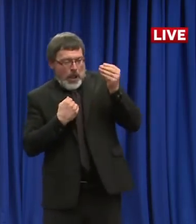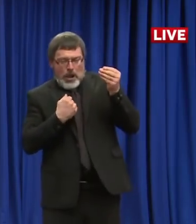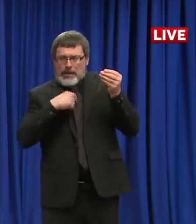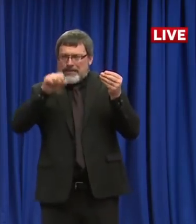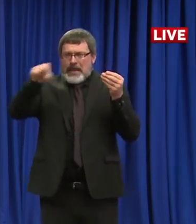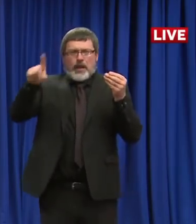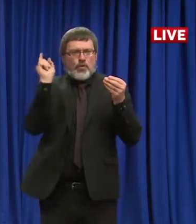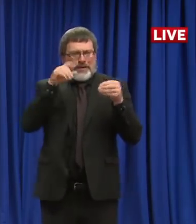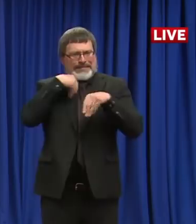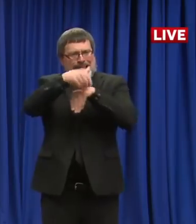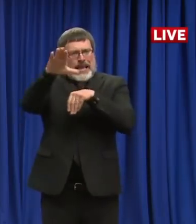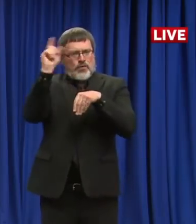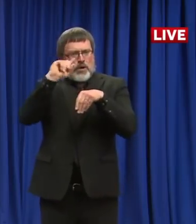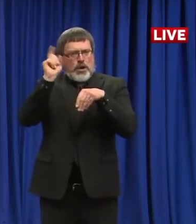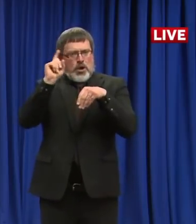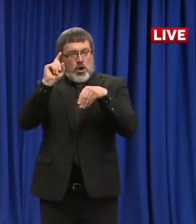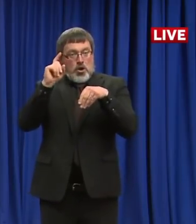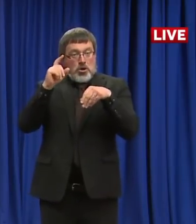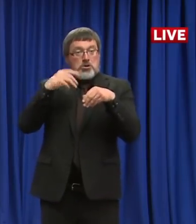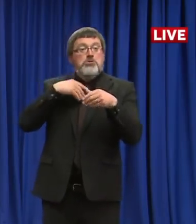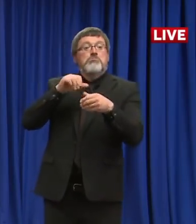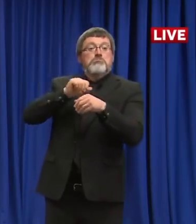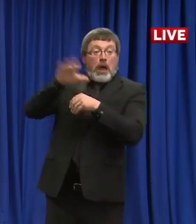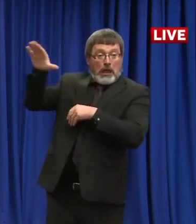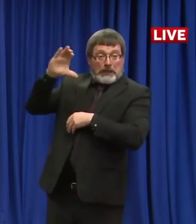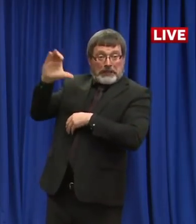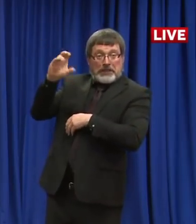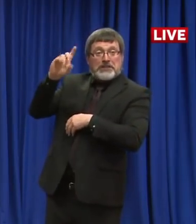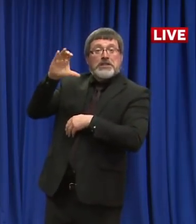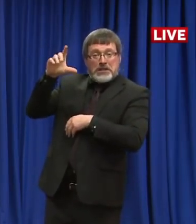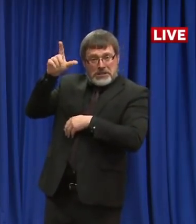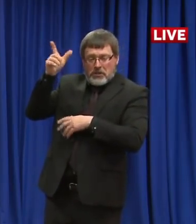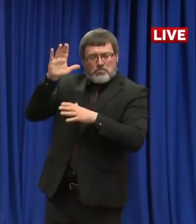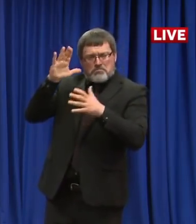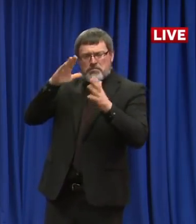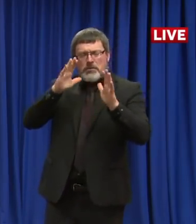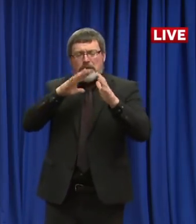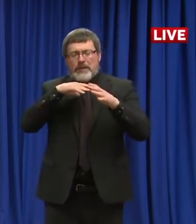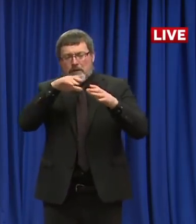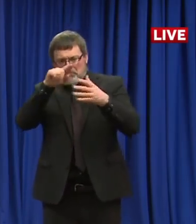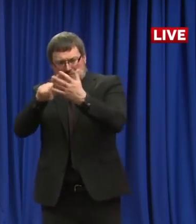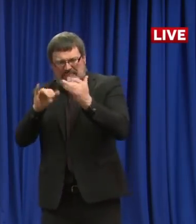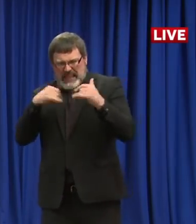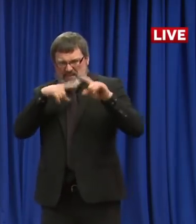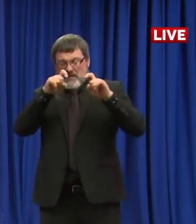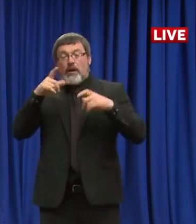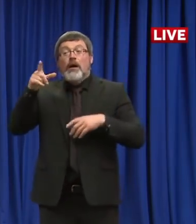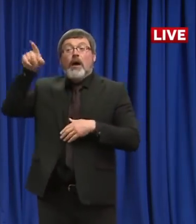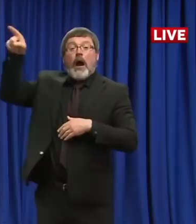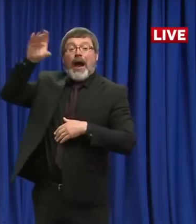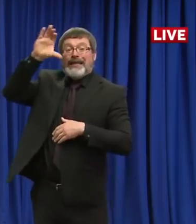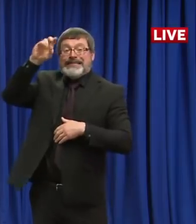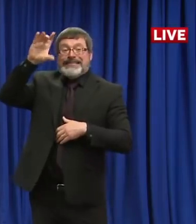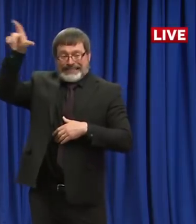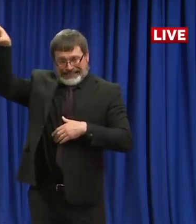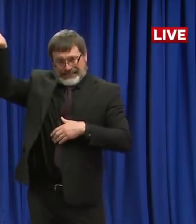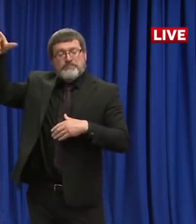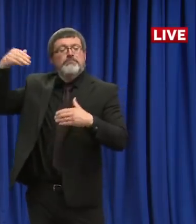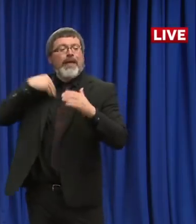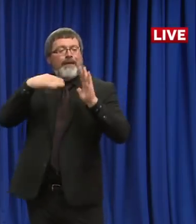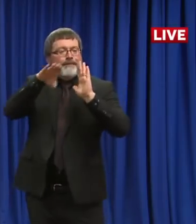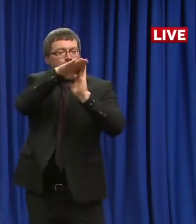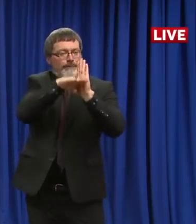out some new guidance in the last week or so that makes it easier for health care providers, primary care providers to test